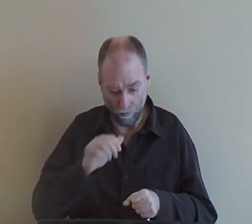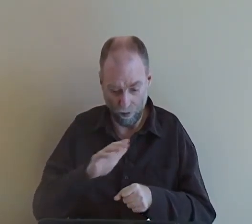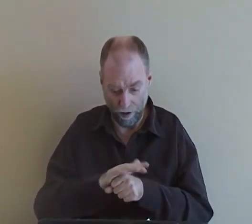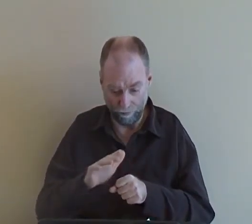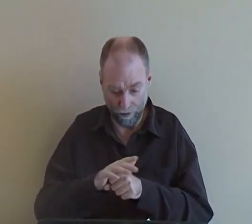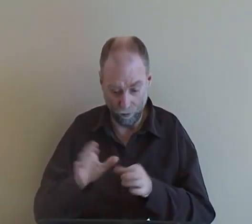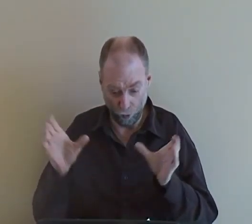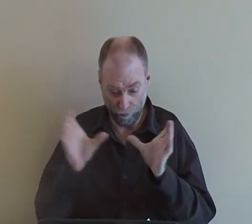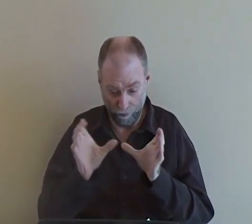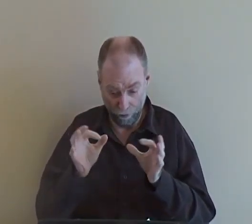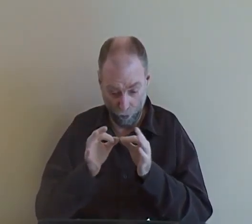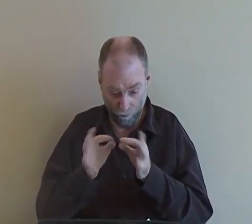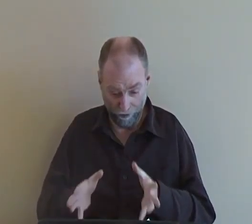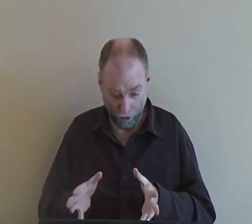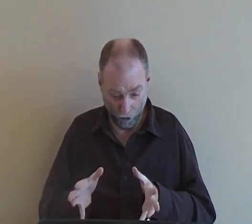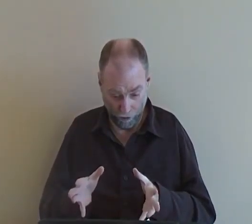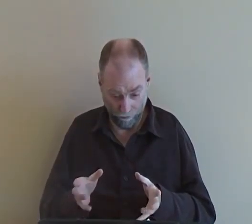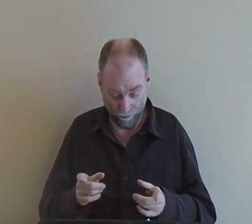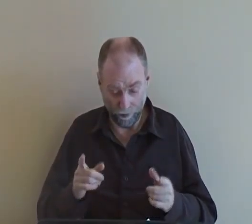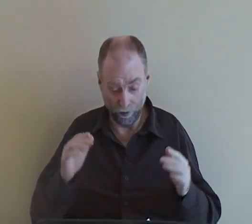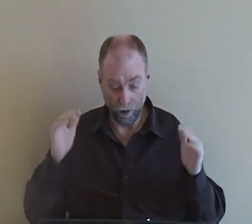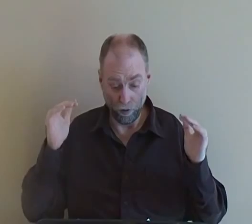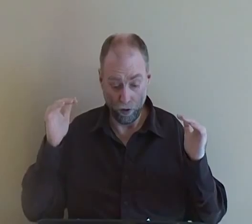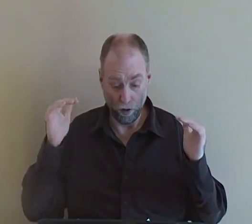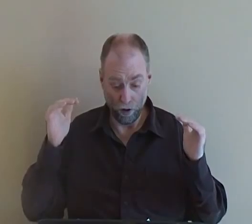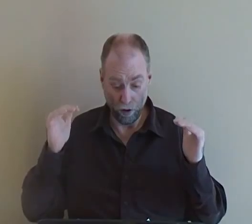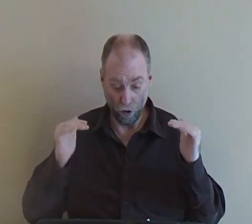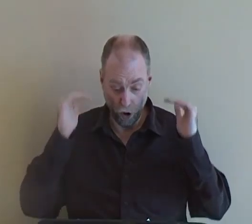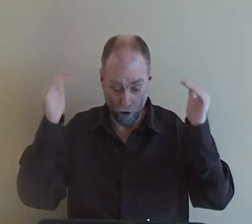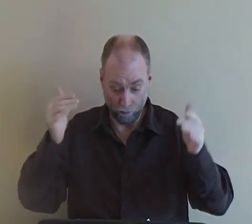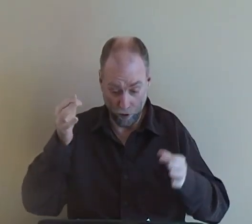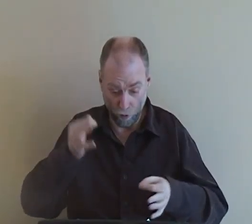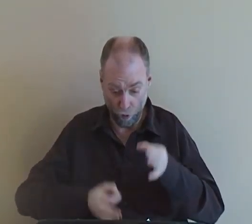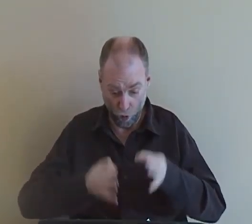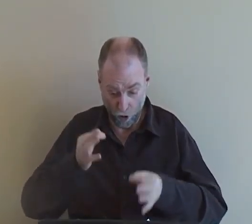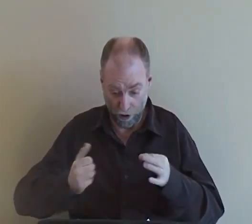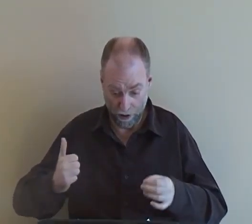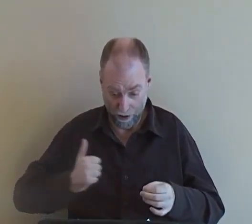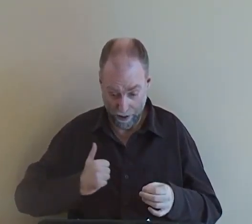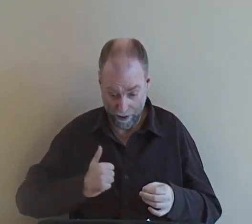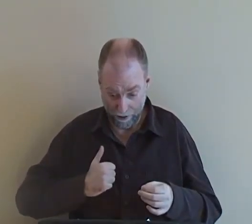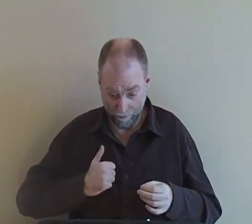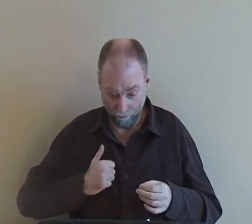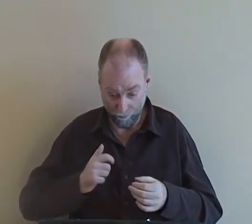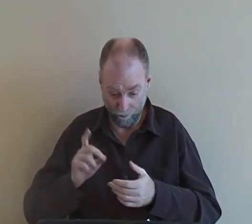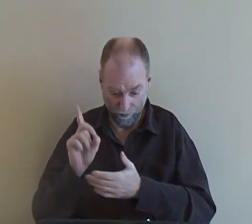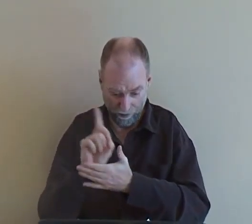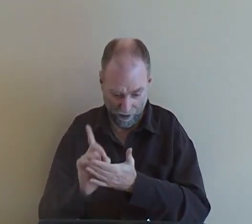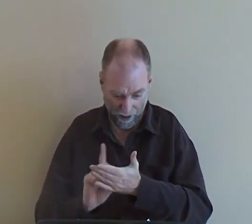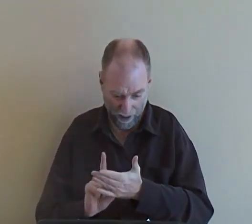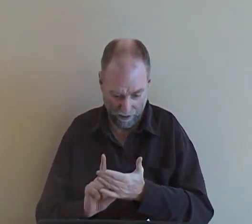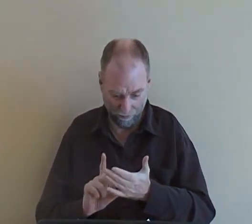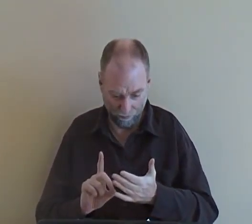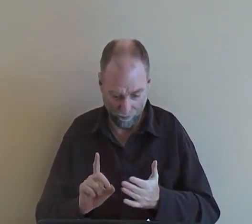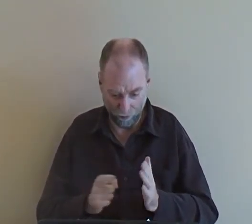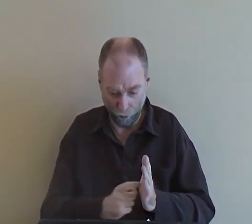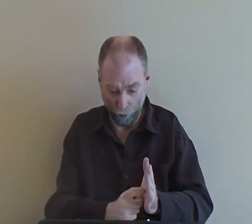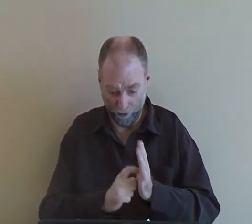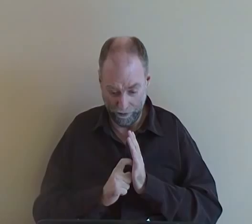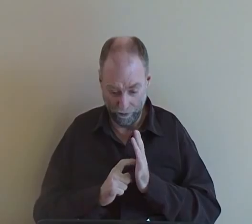because there's not enough certified interpreters. The highest Supreme Court of Canada could